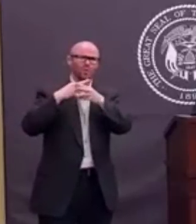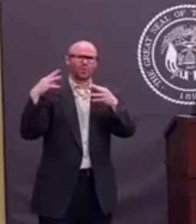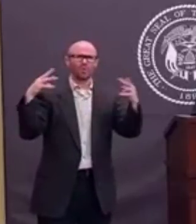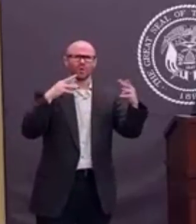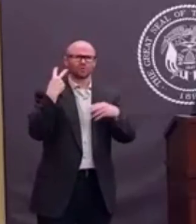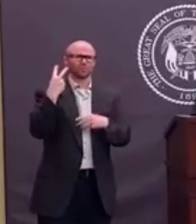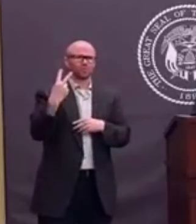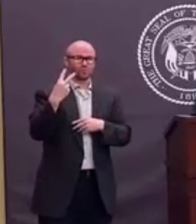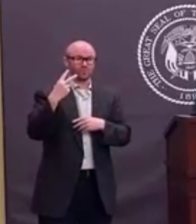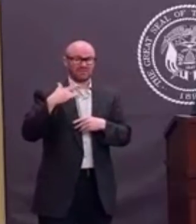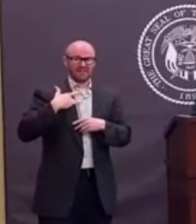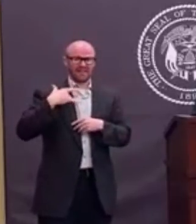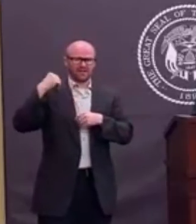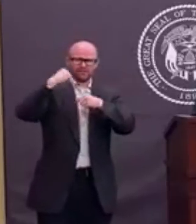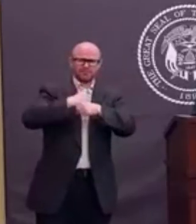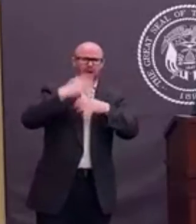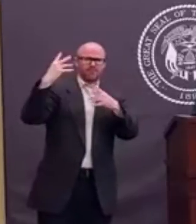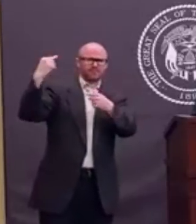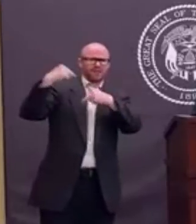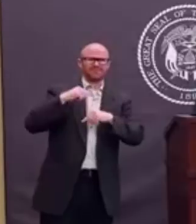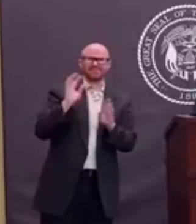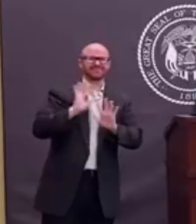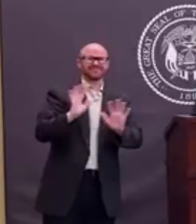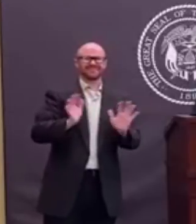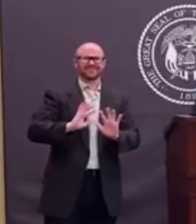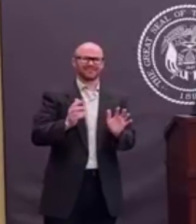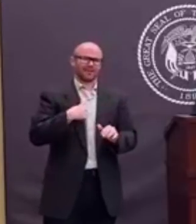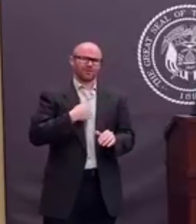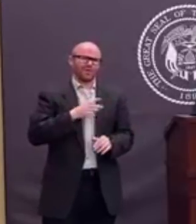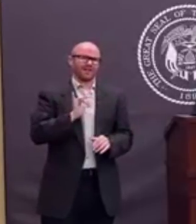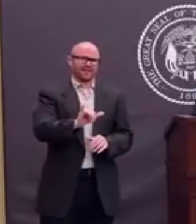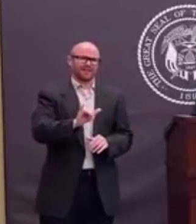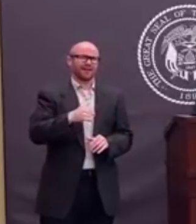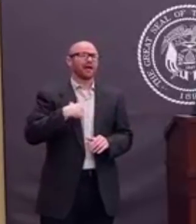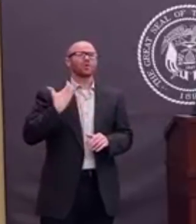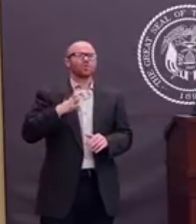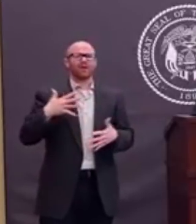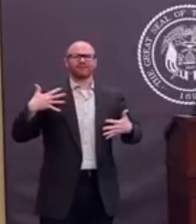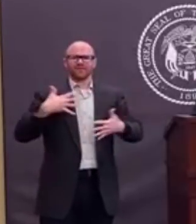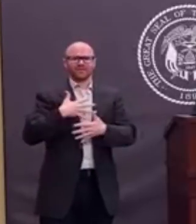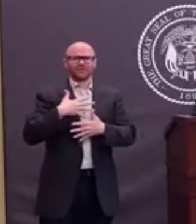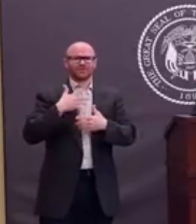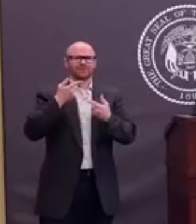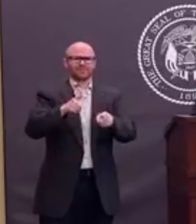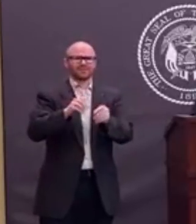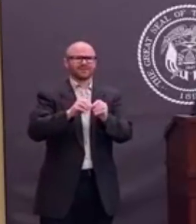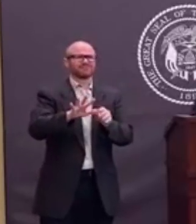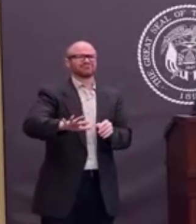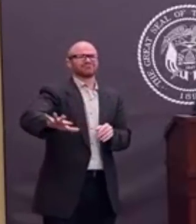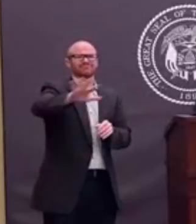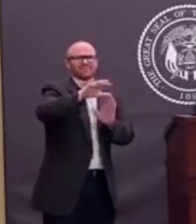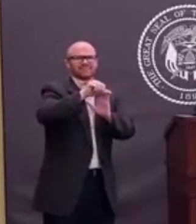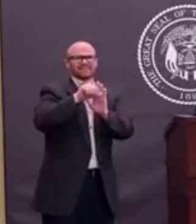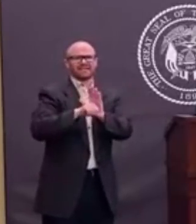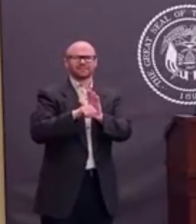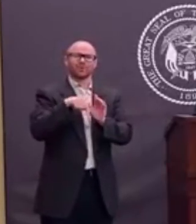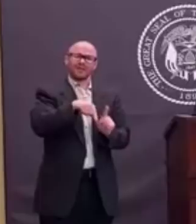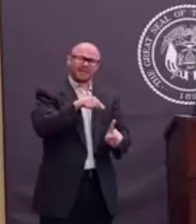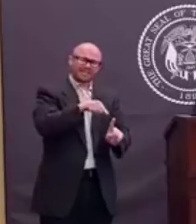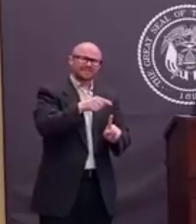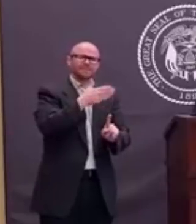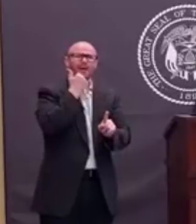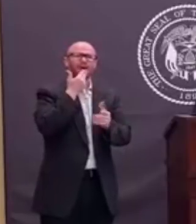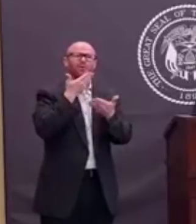worrying about bombs coming. We think that we have enough fear about this without adding to it. So we just think this is a better way to